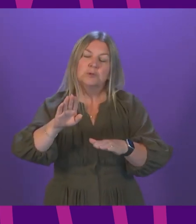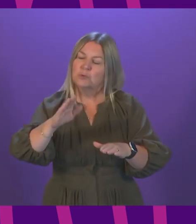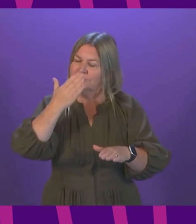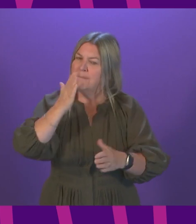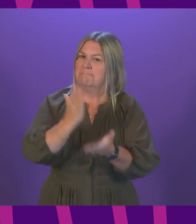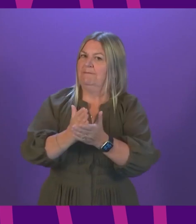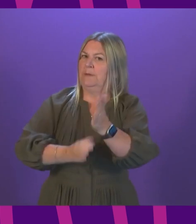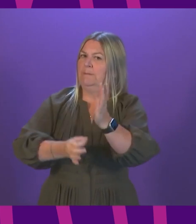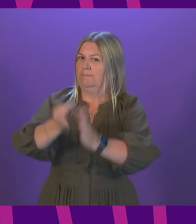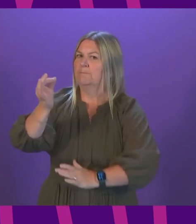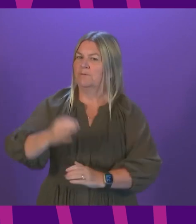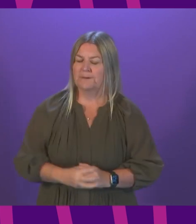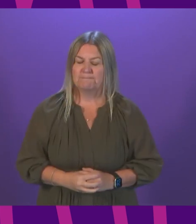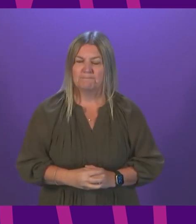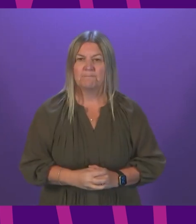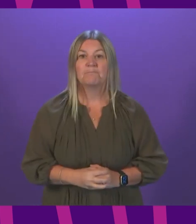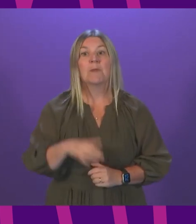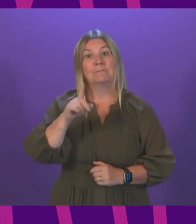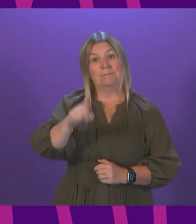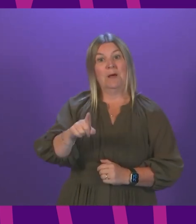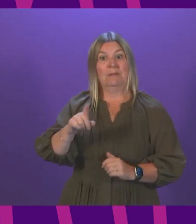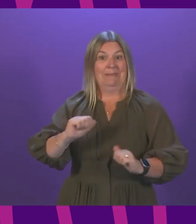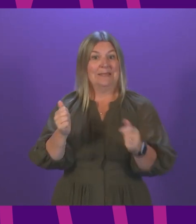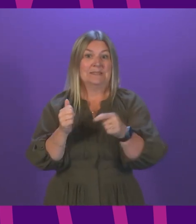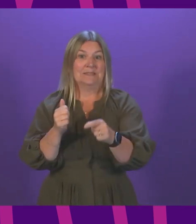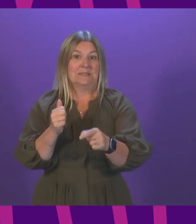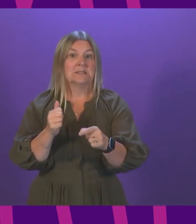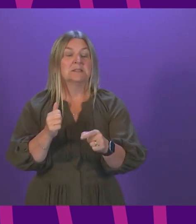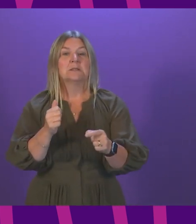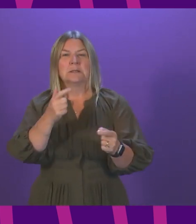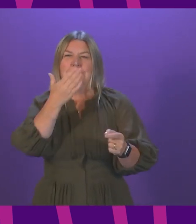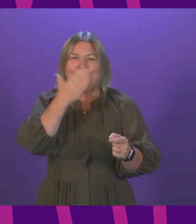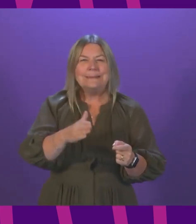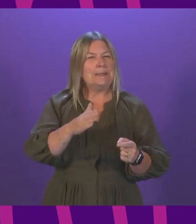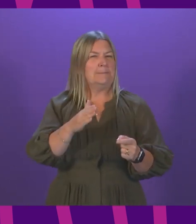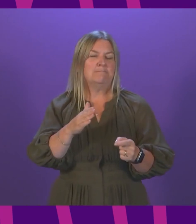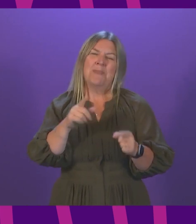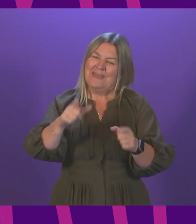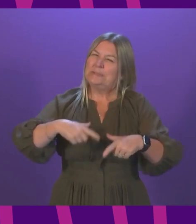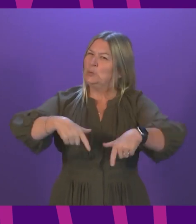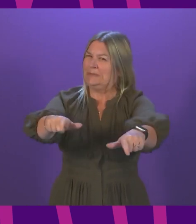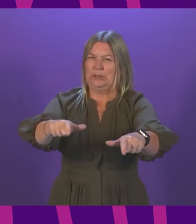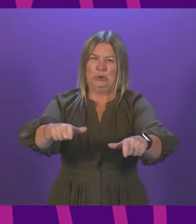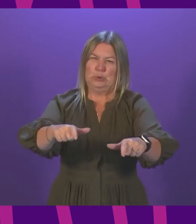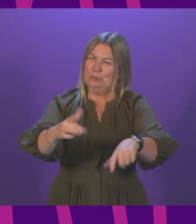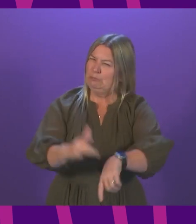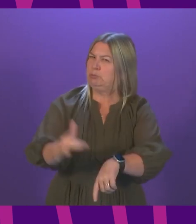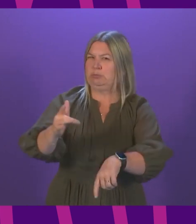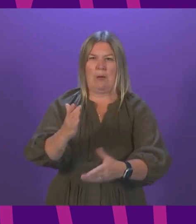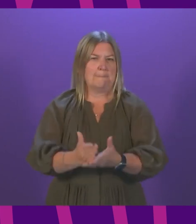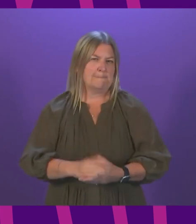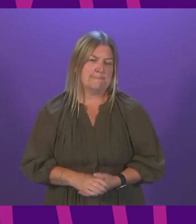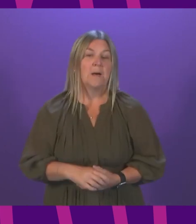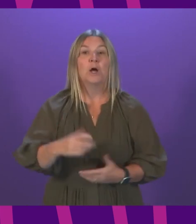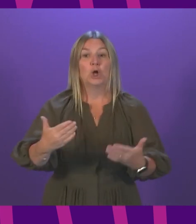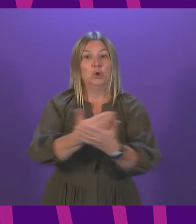Of course, despite this welcome improvement, it is important to point out that the position does continue to be fragile. New